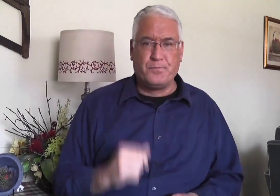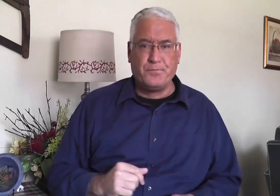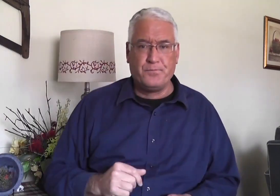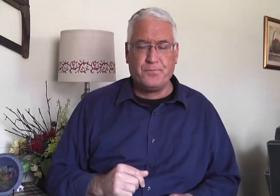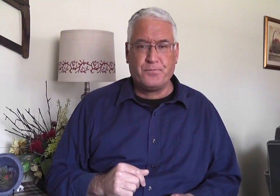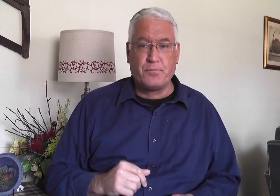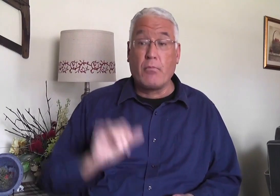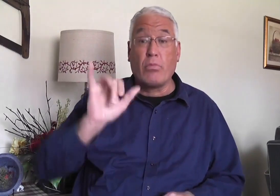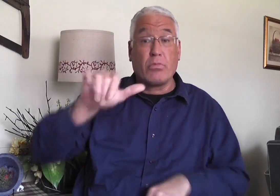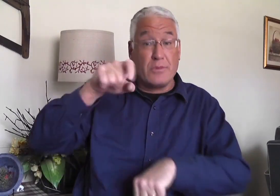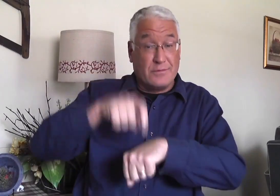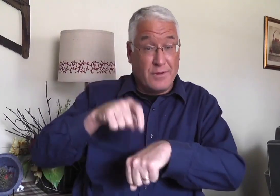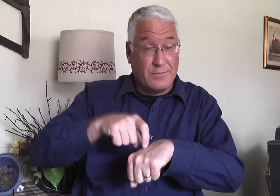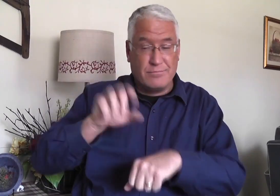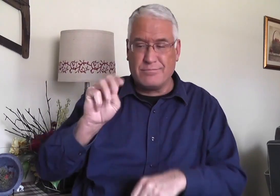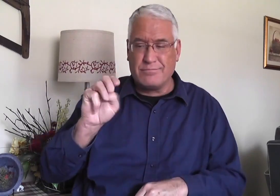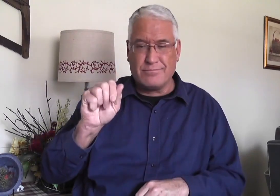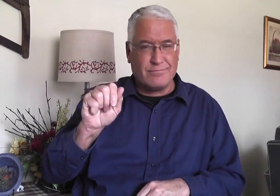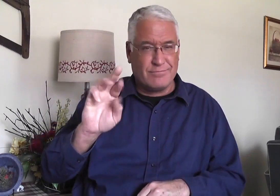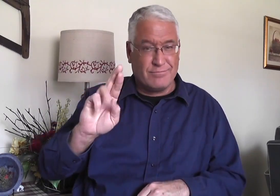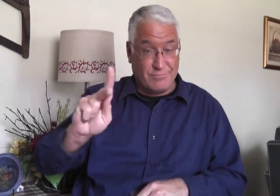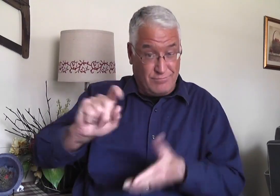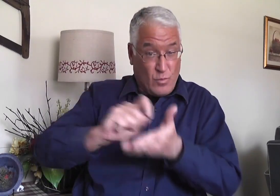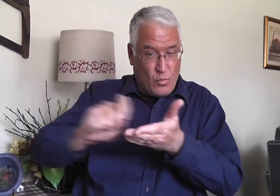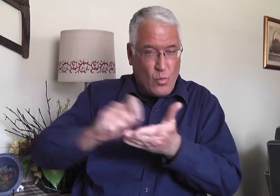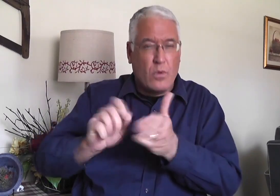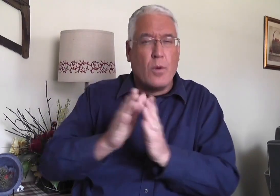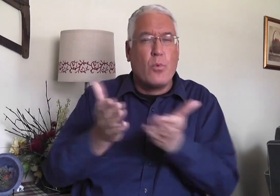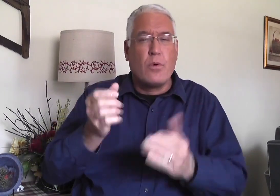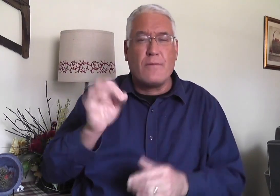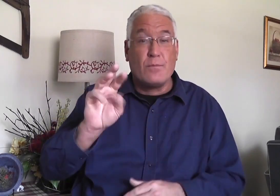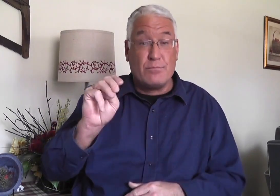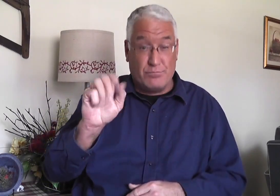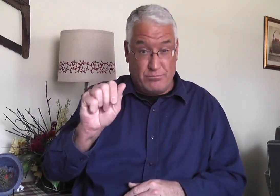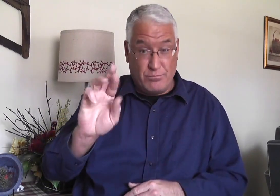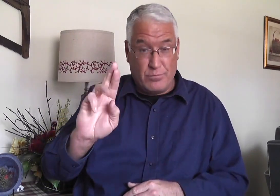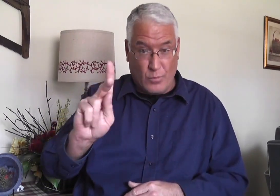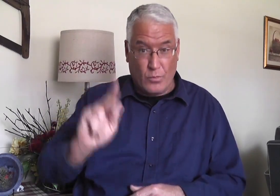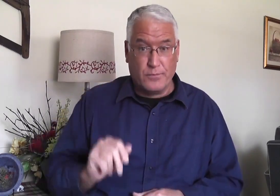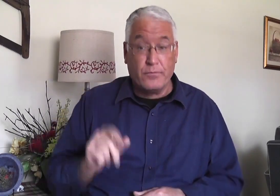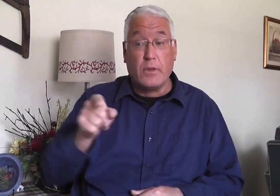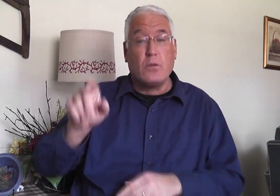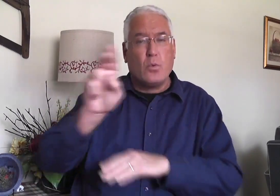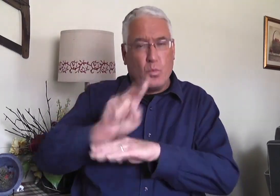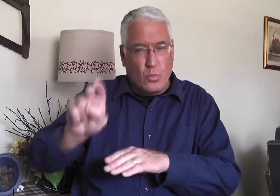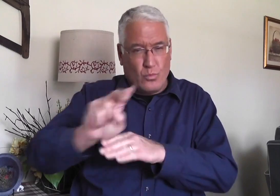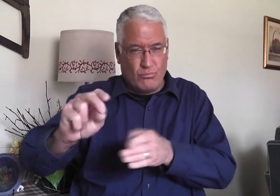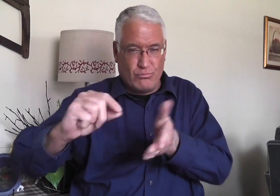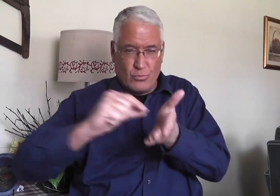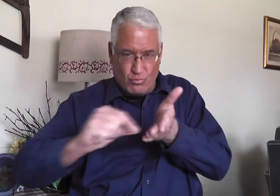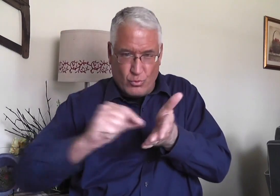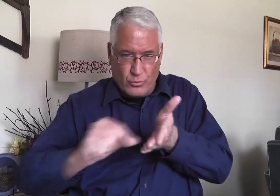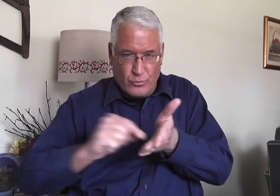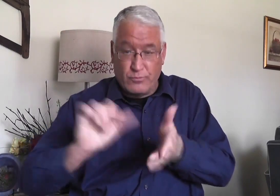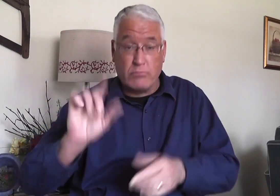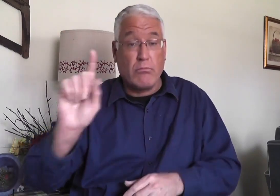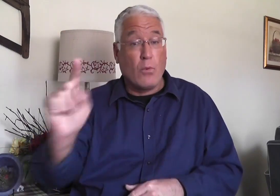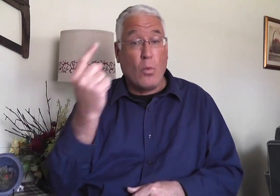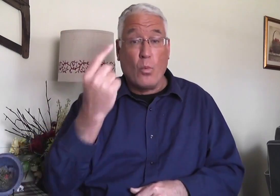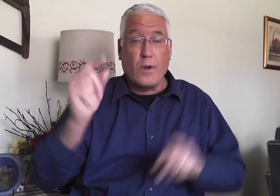He promised this long ago. At the time when Mark wrote his book, he was